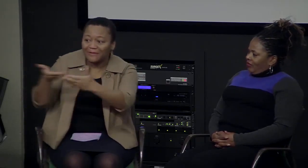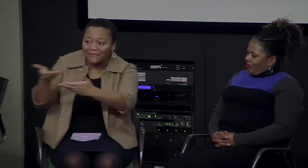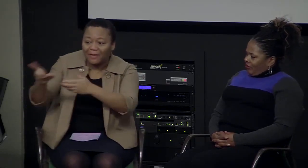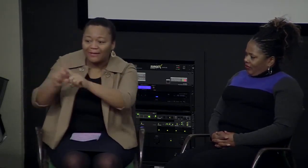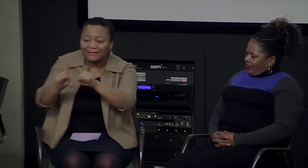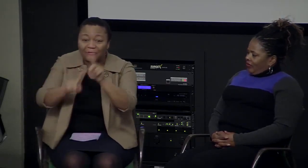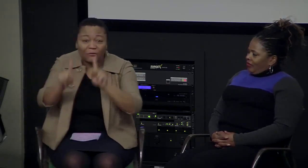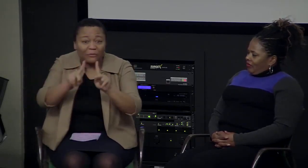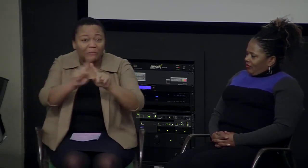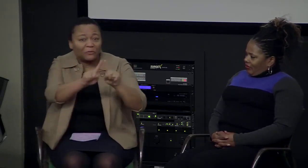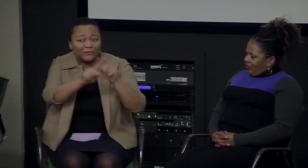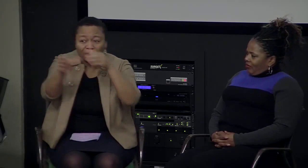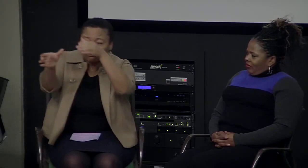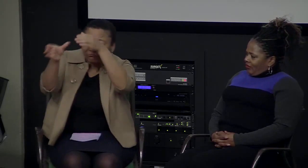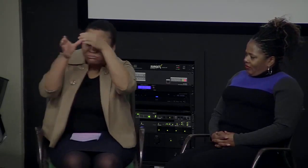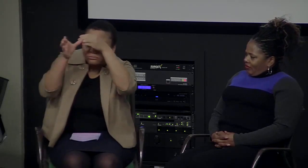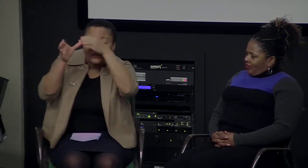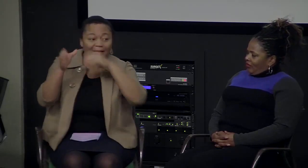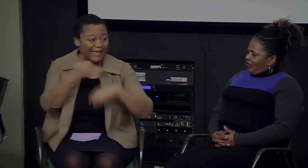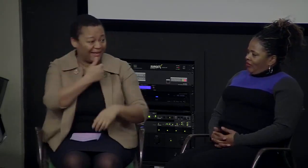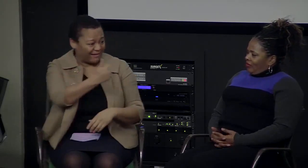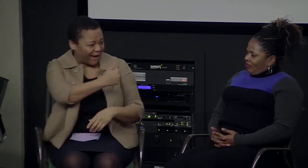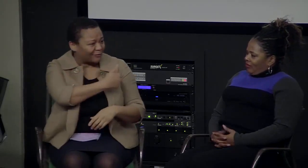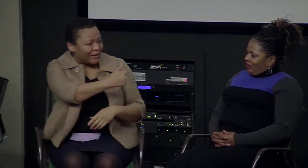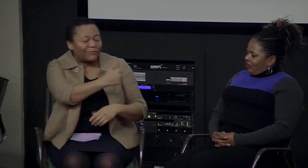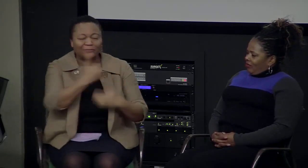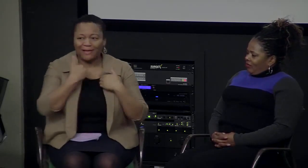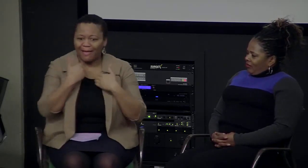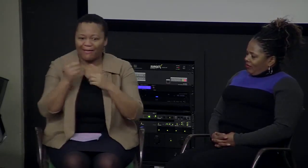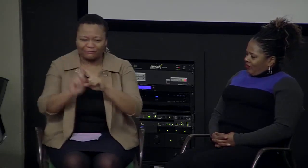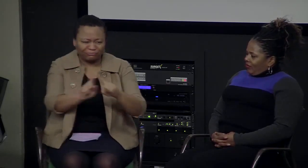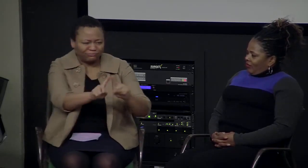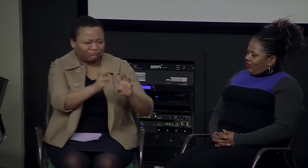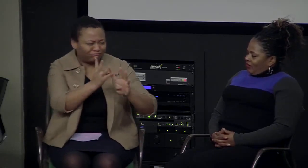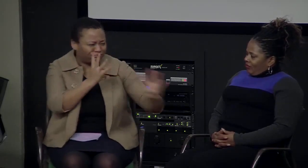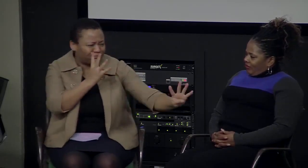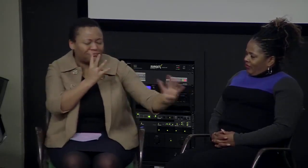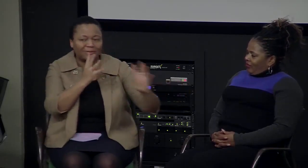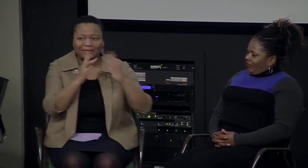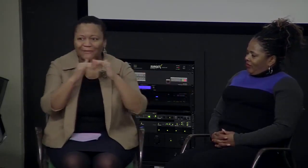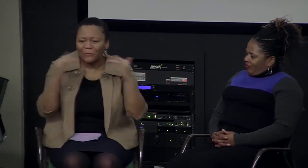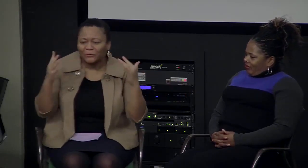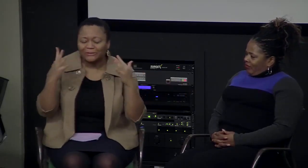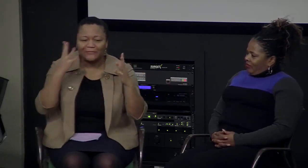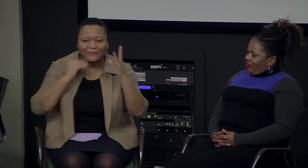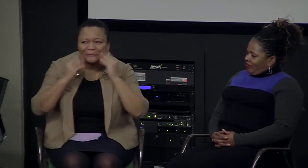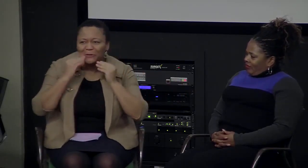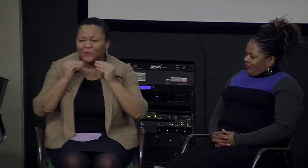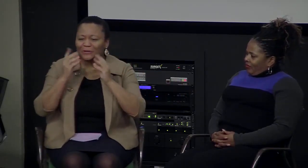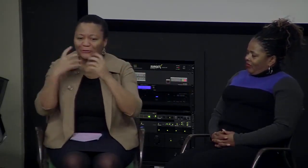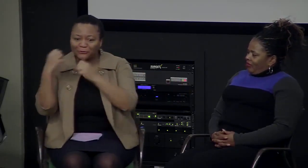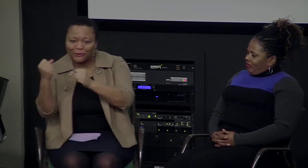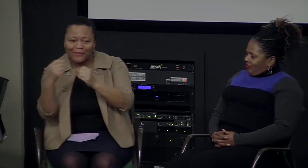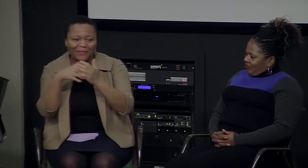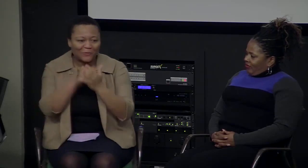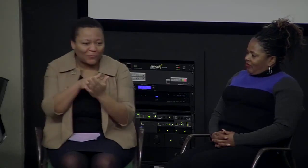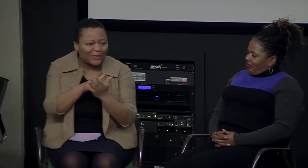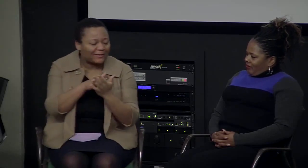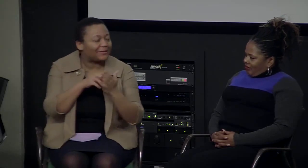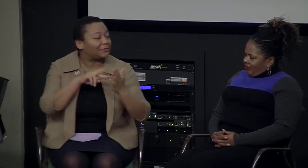that you would bring in different people at different times with individual knowledge and expertise and that's what we did. We would reach out to others for their experiences